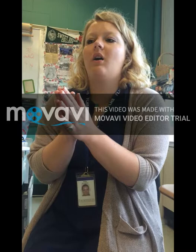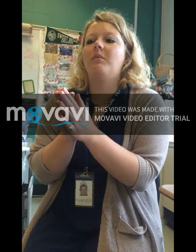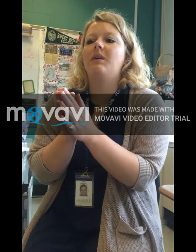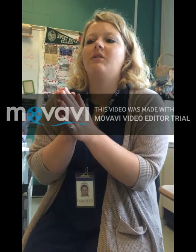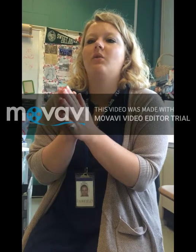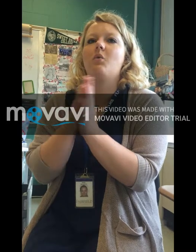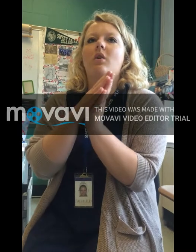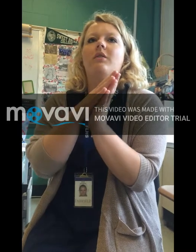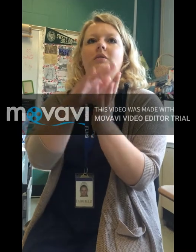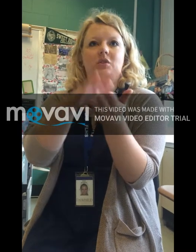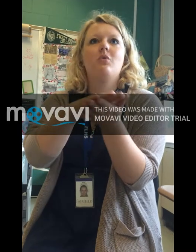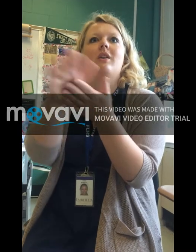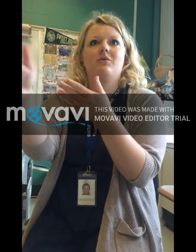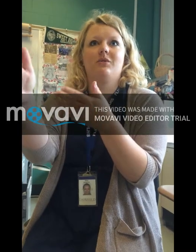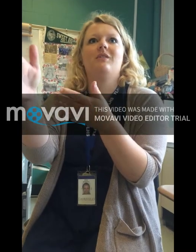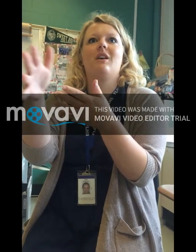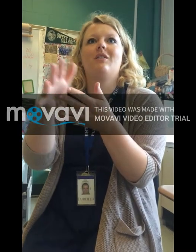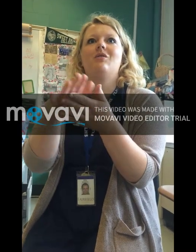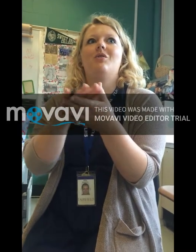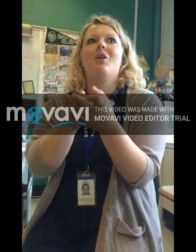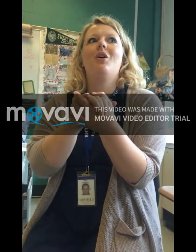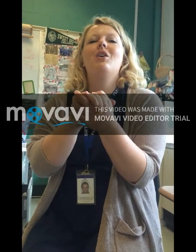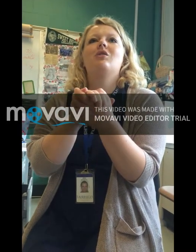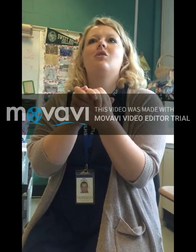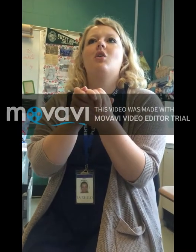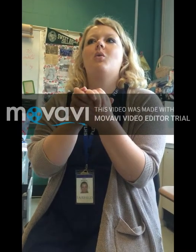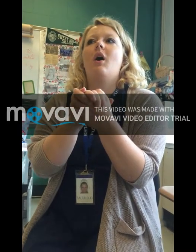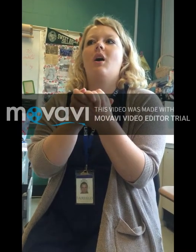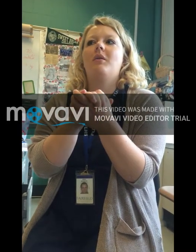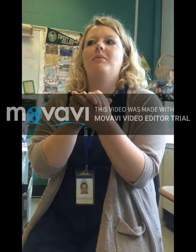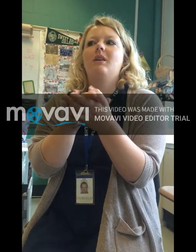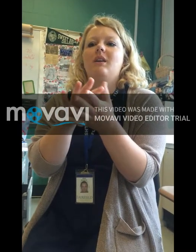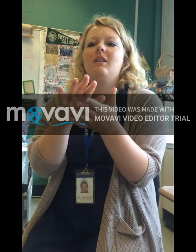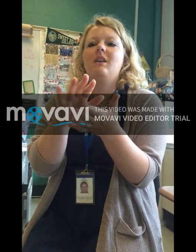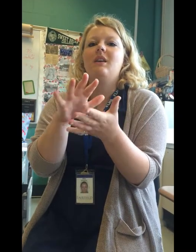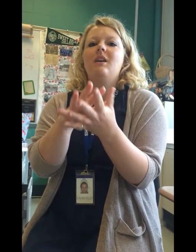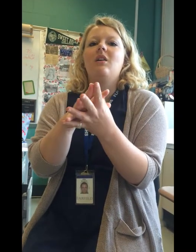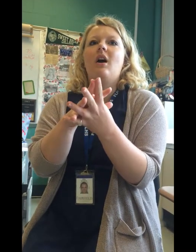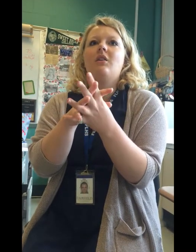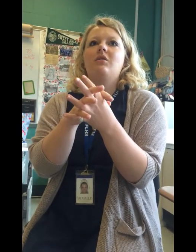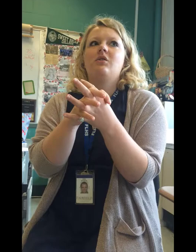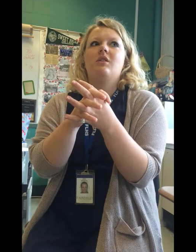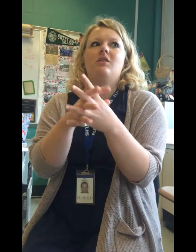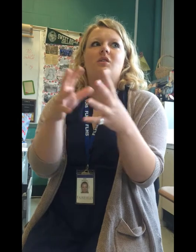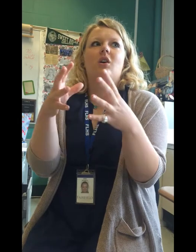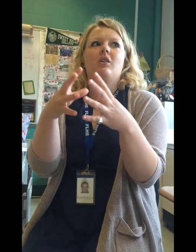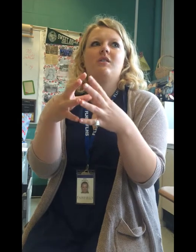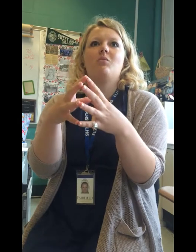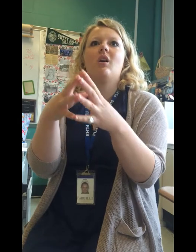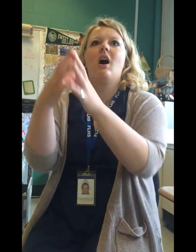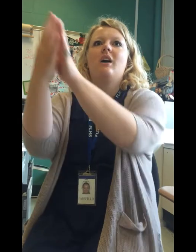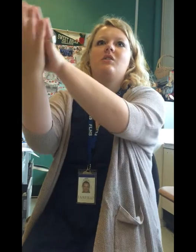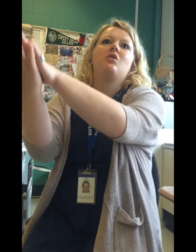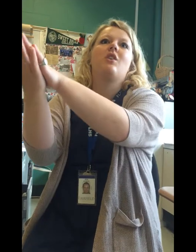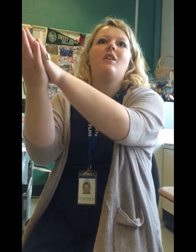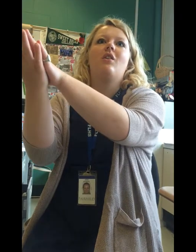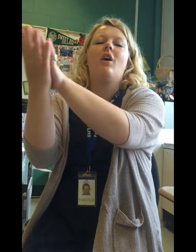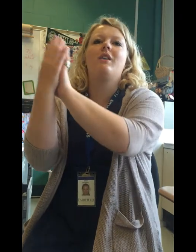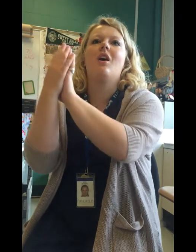it's only one of two high schools in town, as you know. So, the ELL students are somewhat concentrated on the